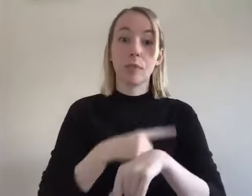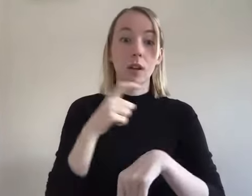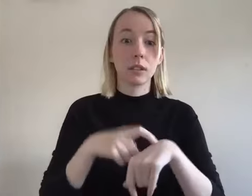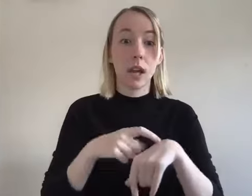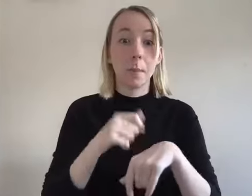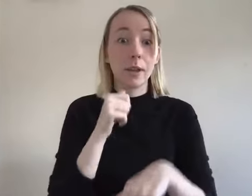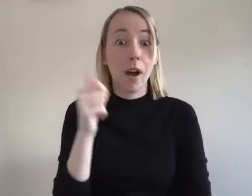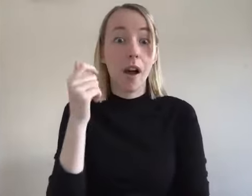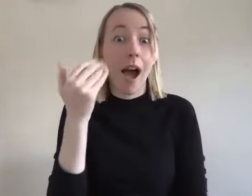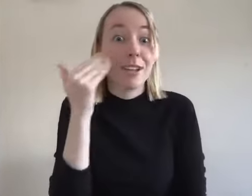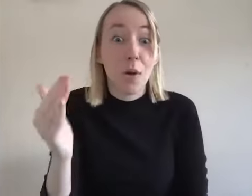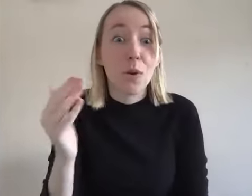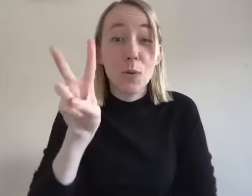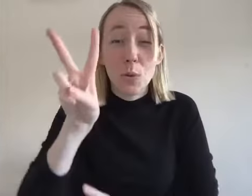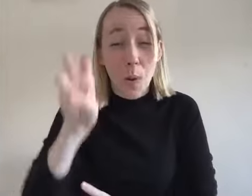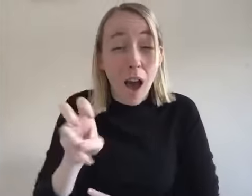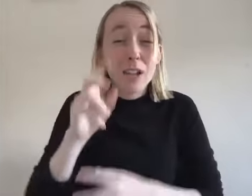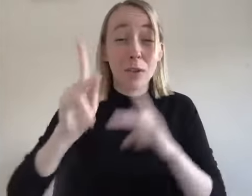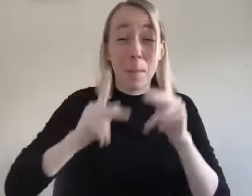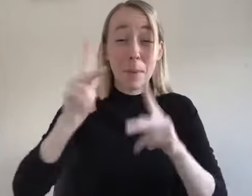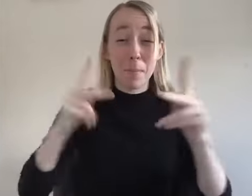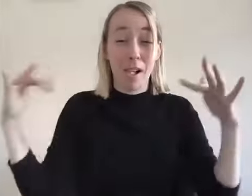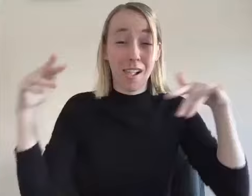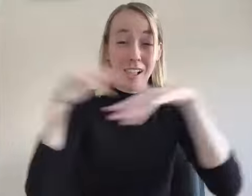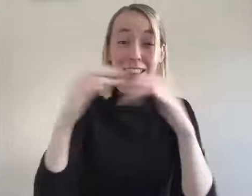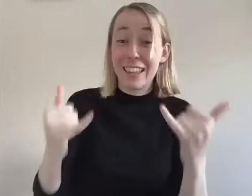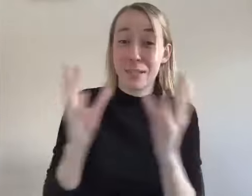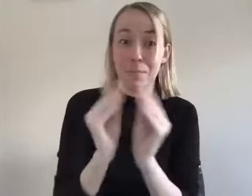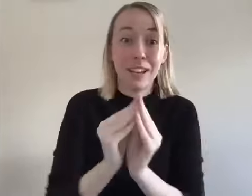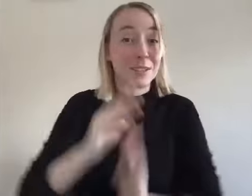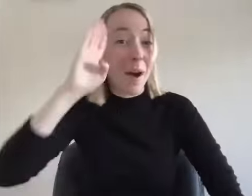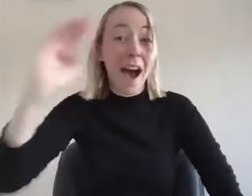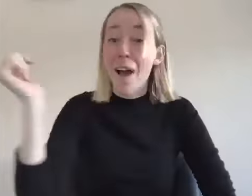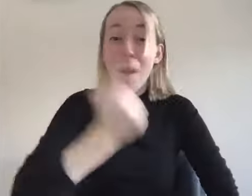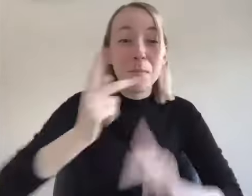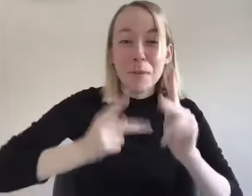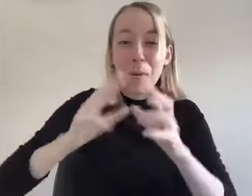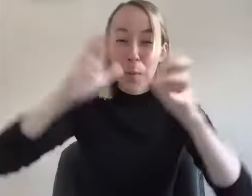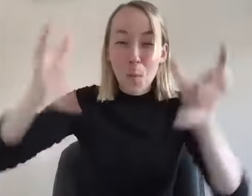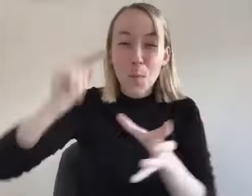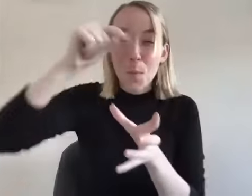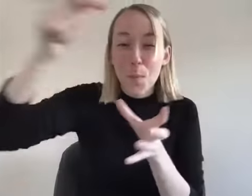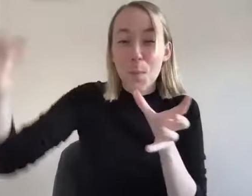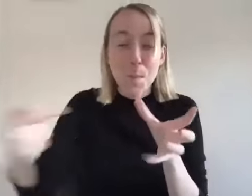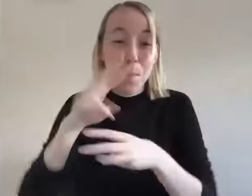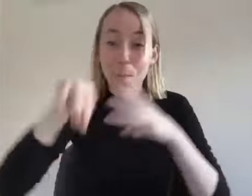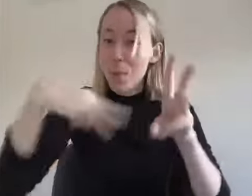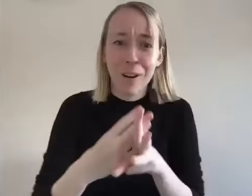not realize that there would be 200 people in this meeting so hi to everyone around the world um it's very cool